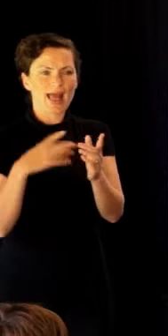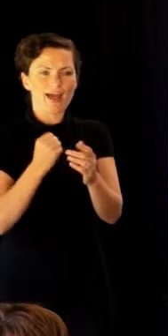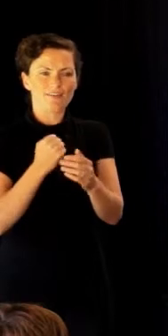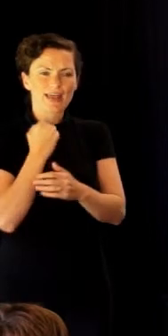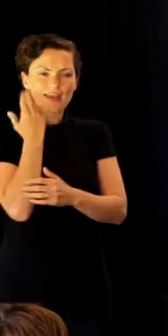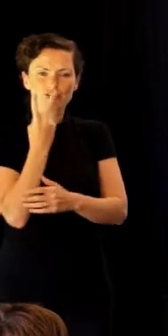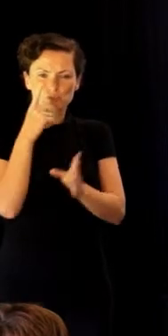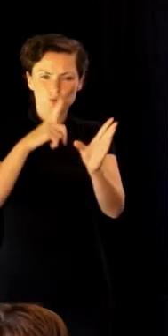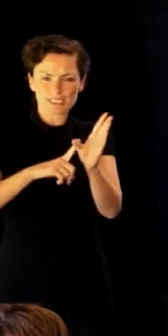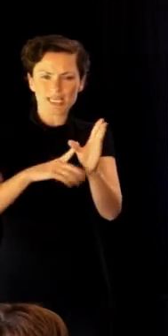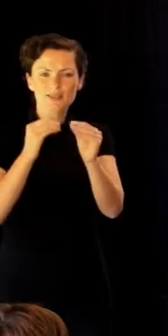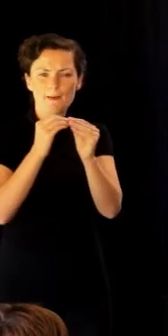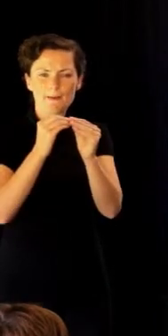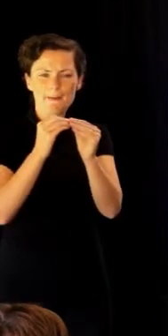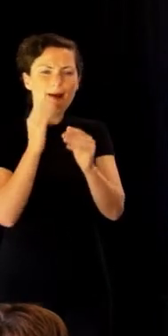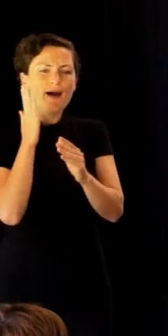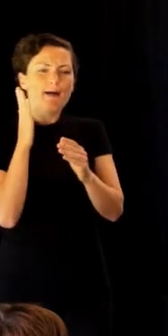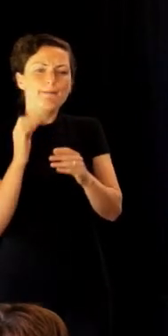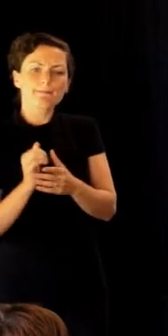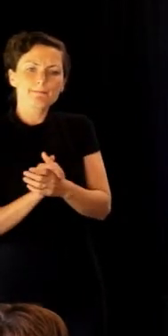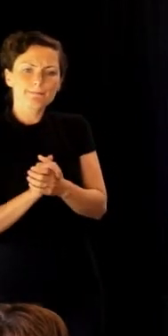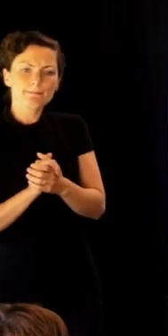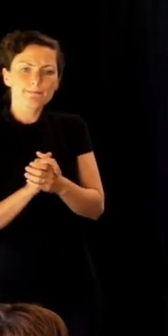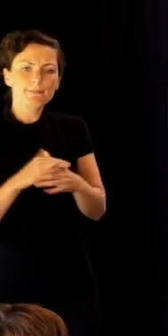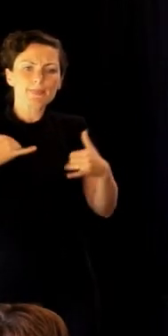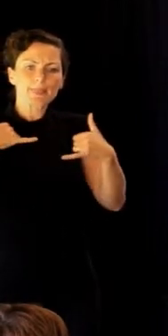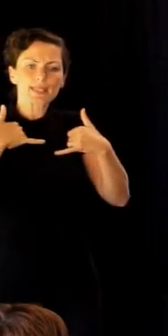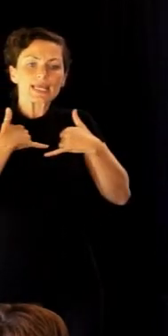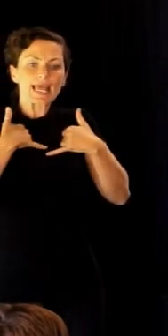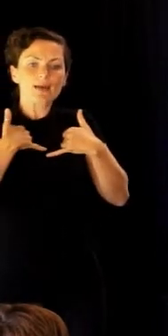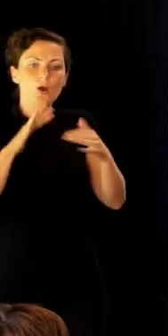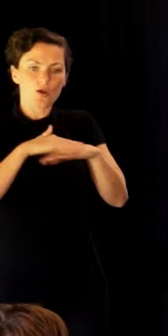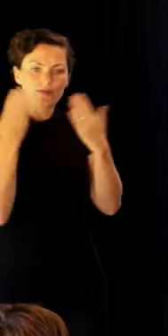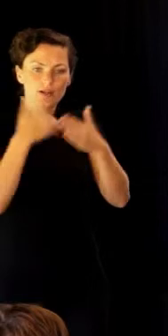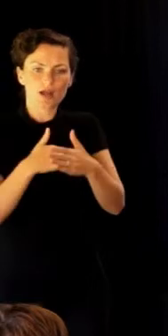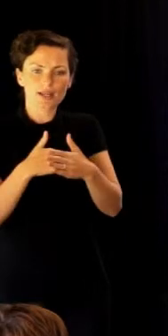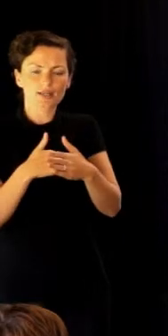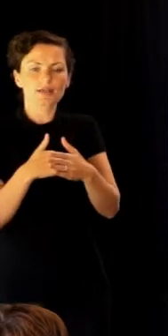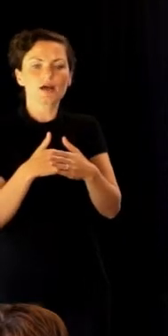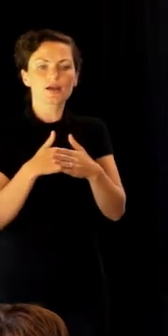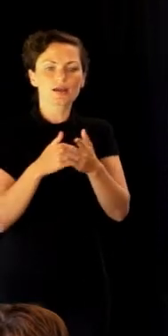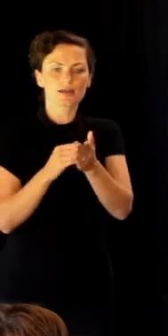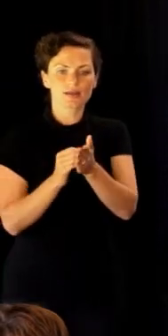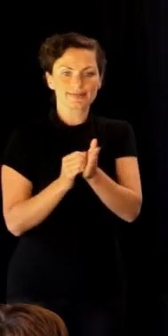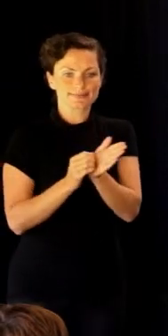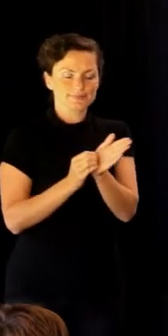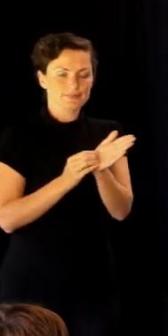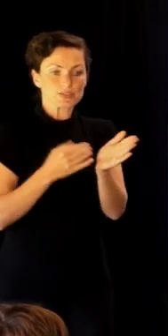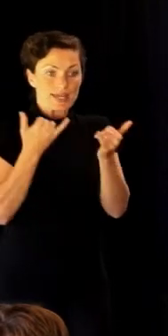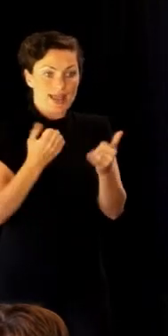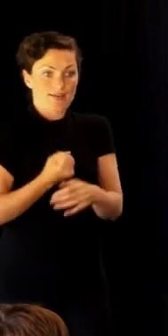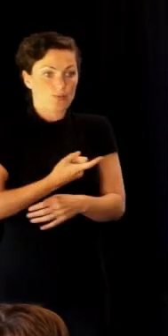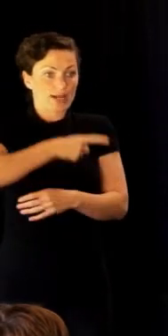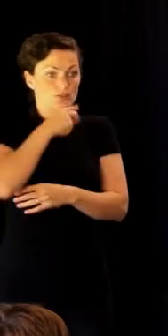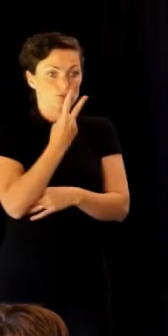the most exciting development for us as an organisation is that we went from those 48 members to we now have 124